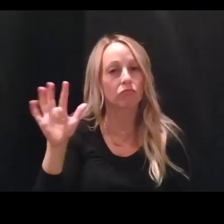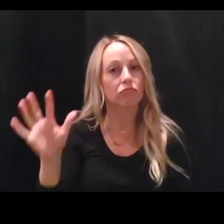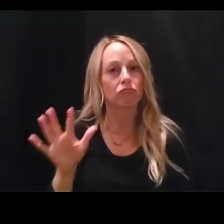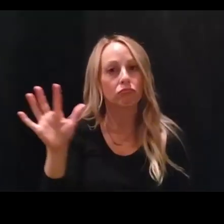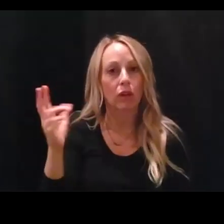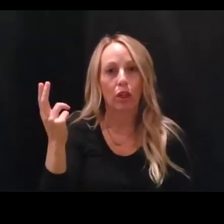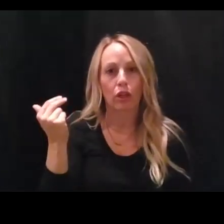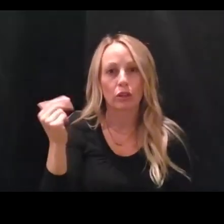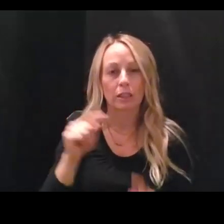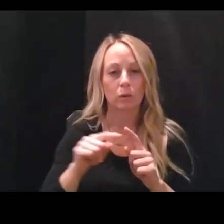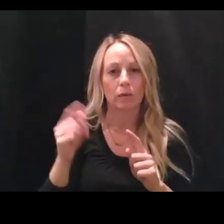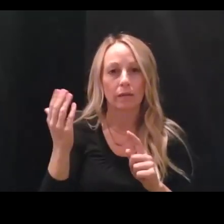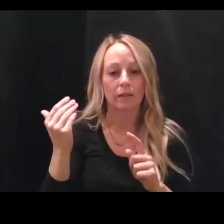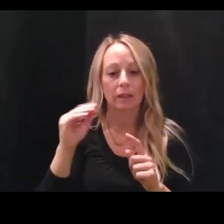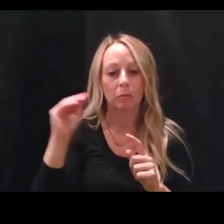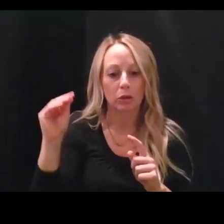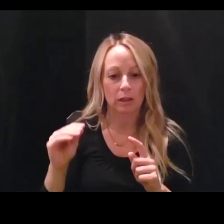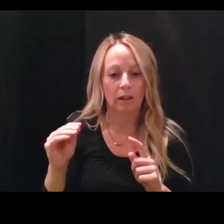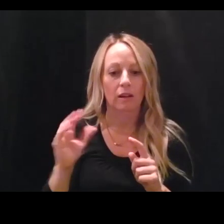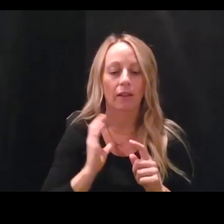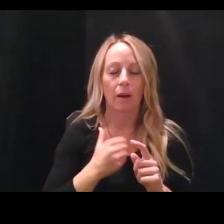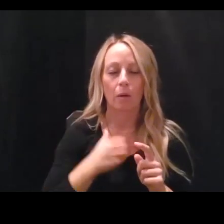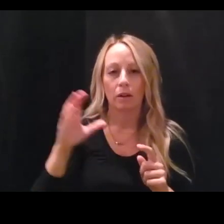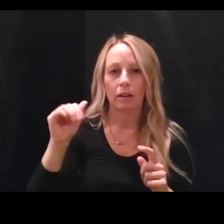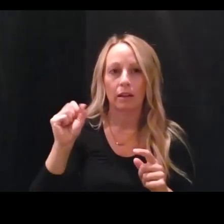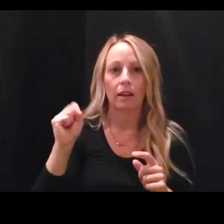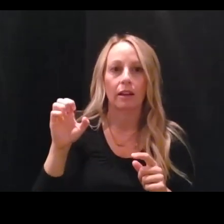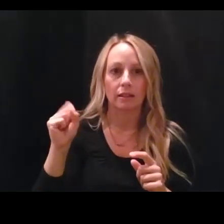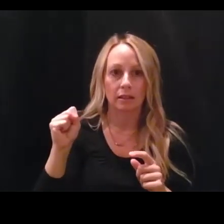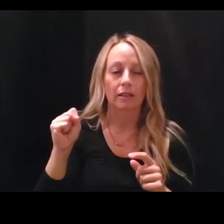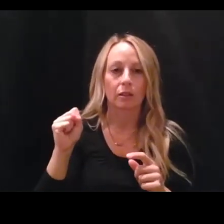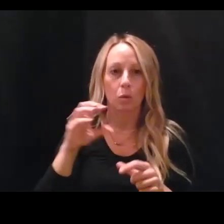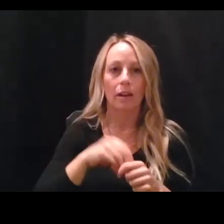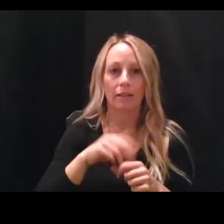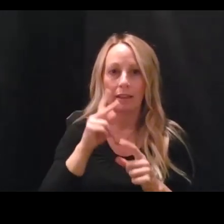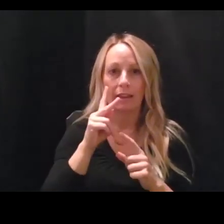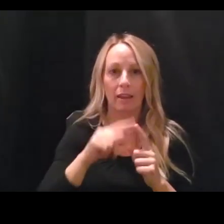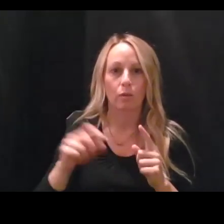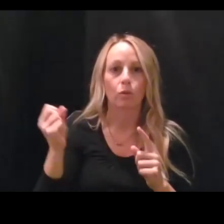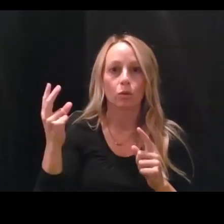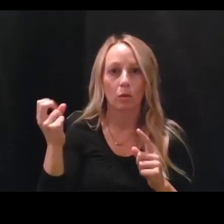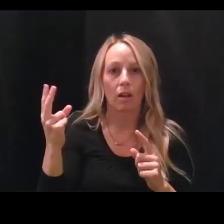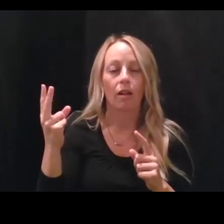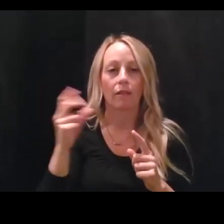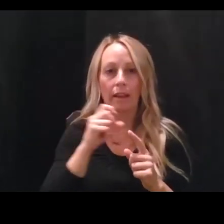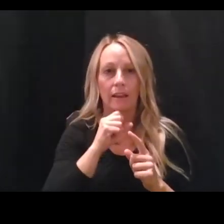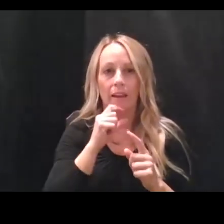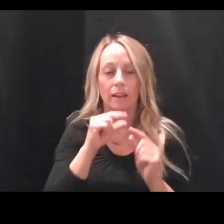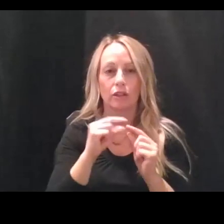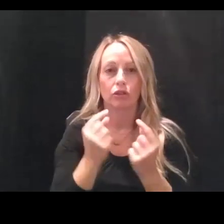approximately 13 to 15 percent of our cases were in the K through 12 age groups. And the